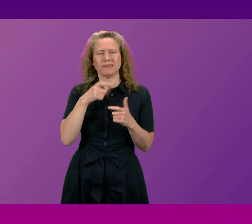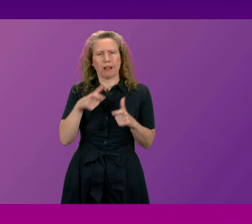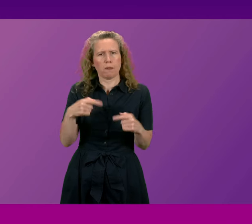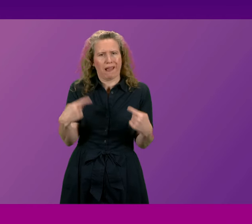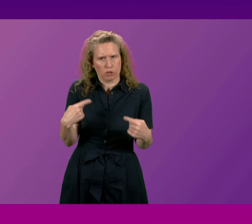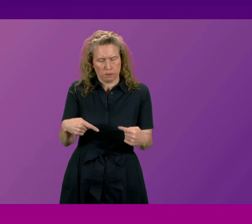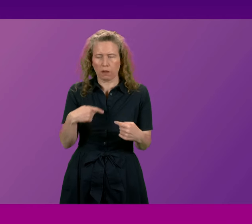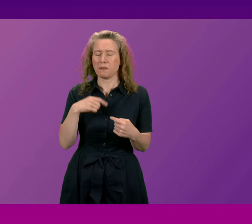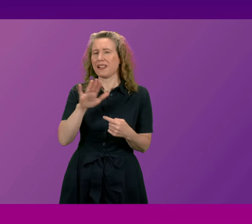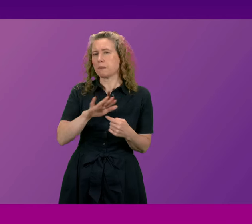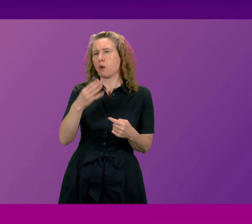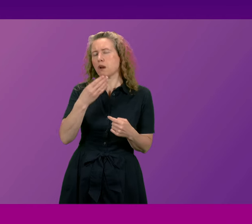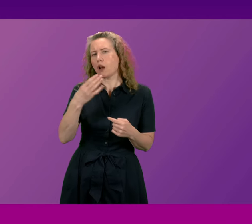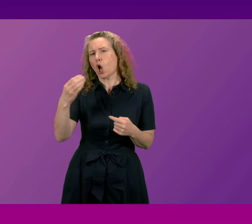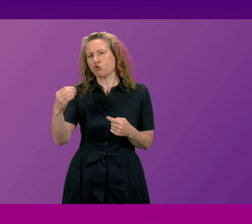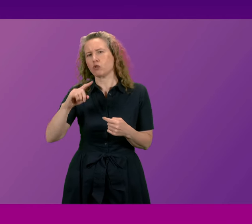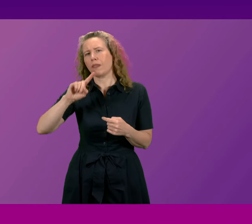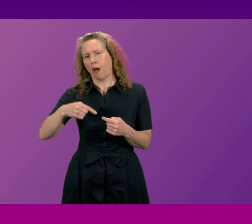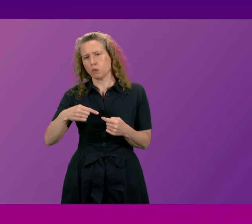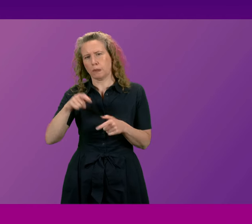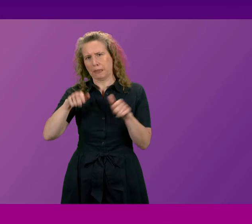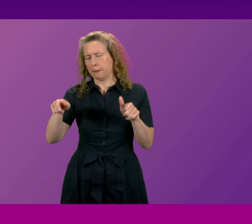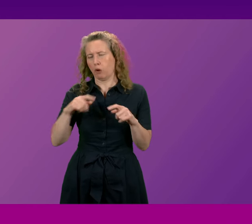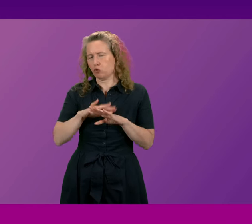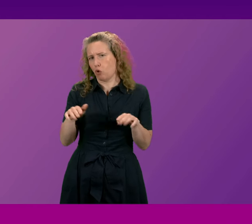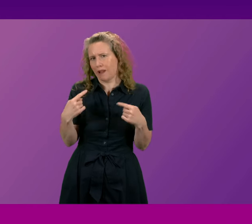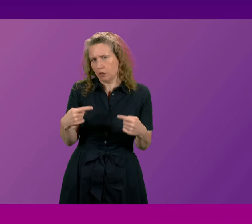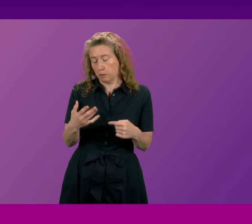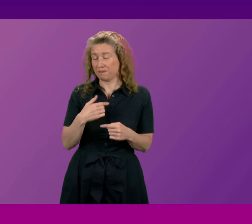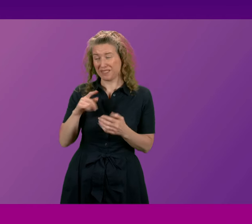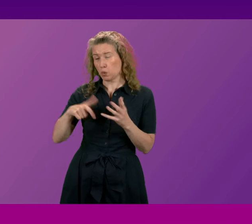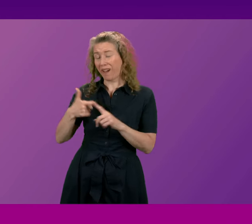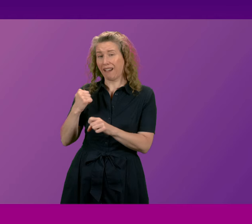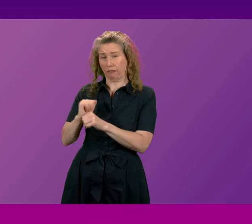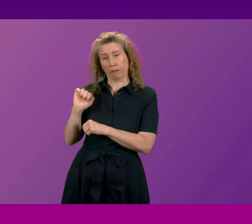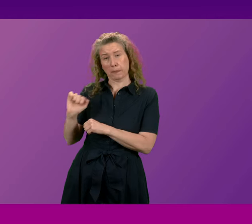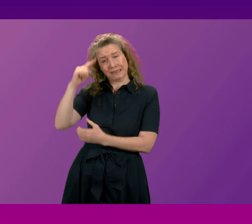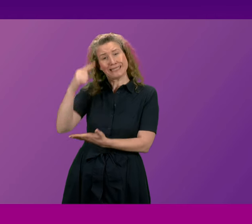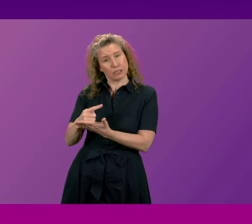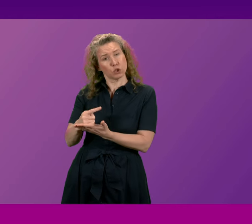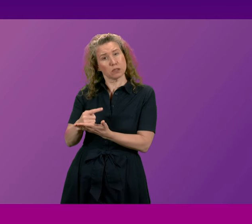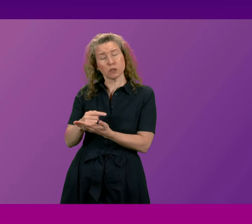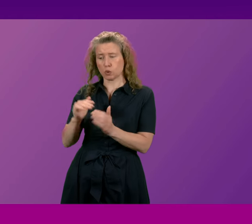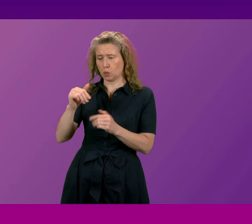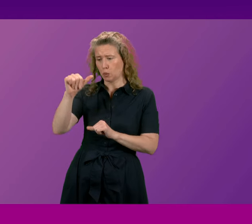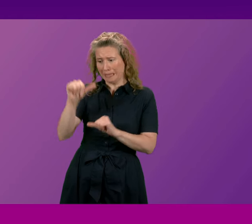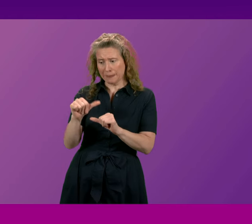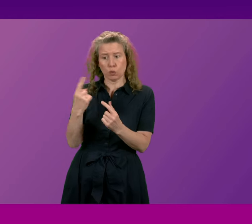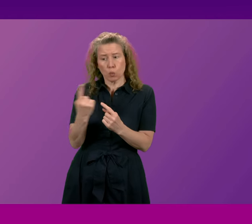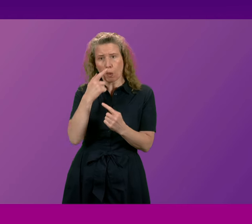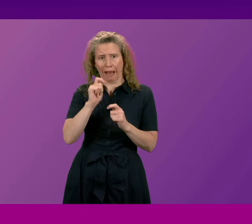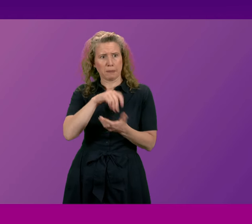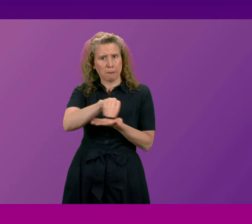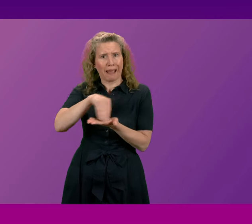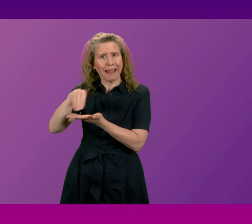,000 pensioners the UK Government's decision to restrict the eligibility for winter fuel payments taken without any consultation with the